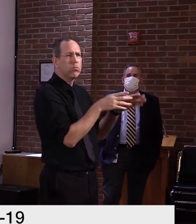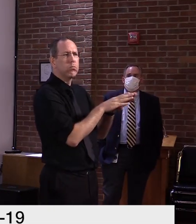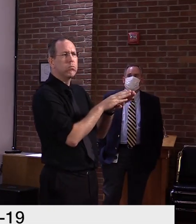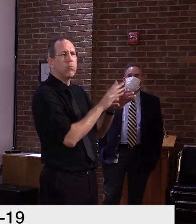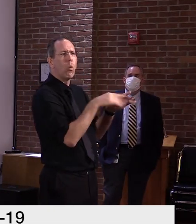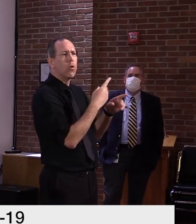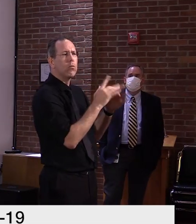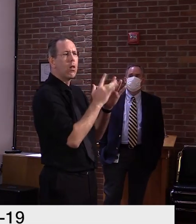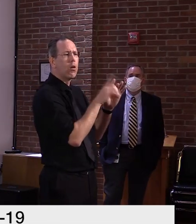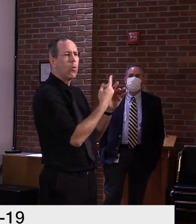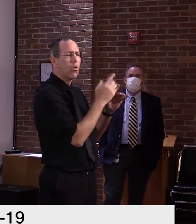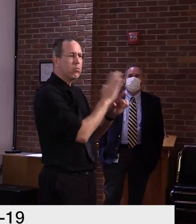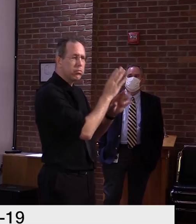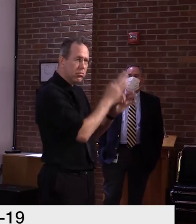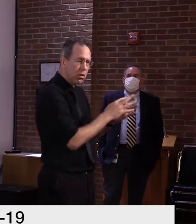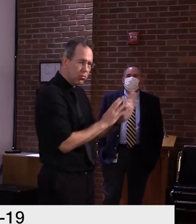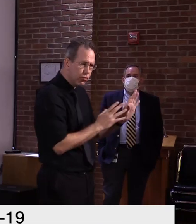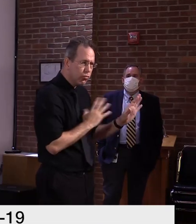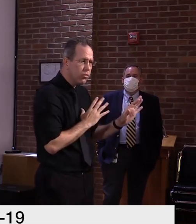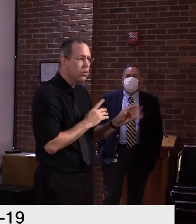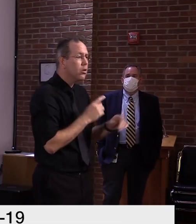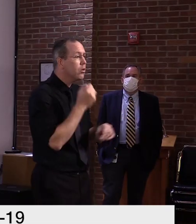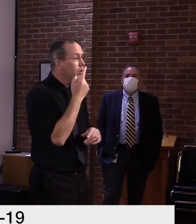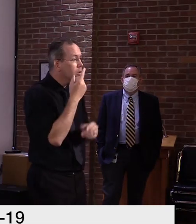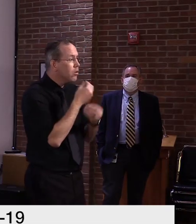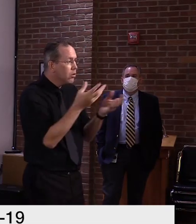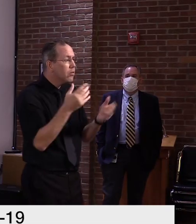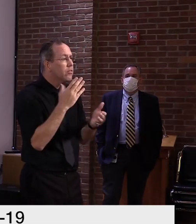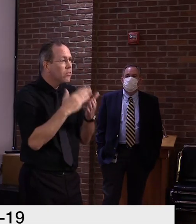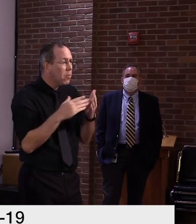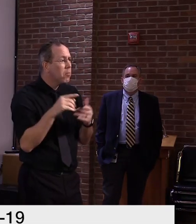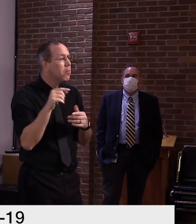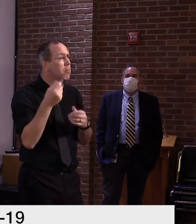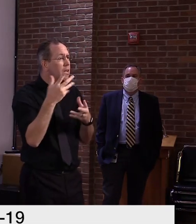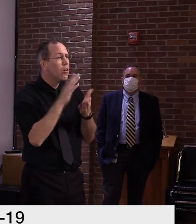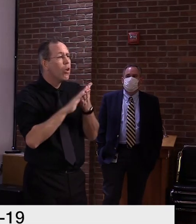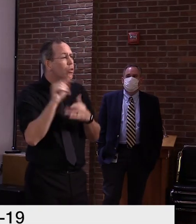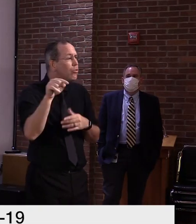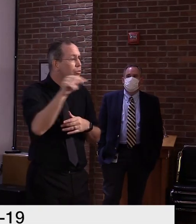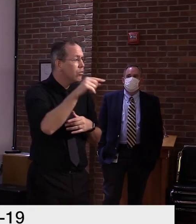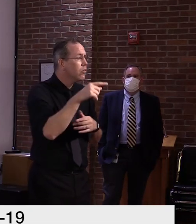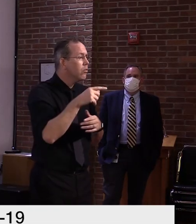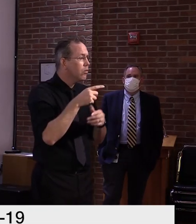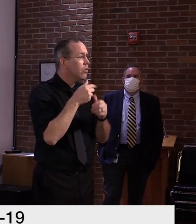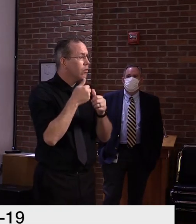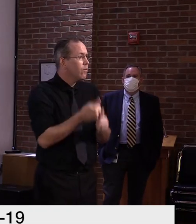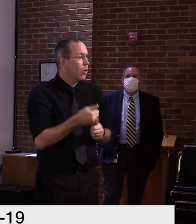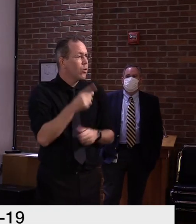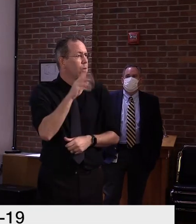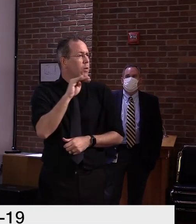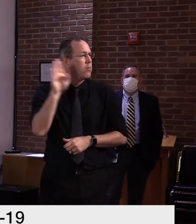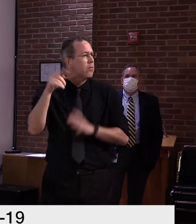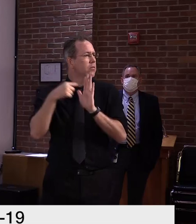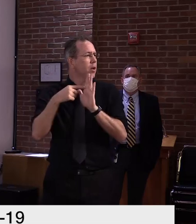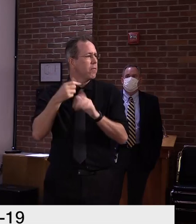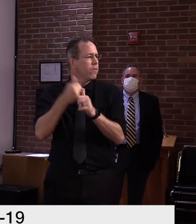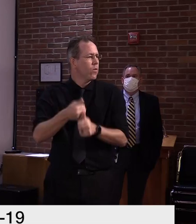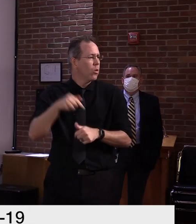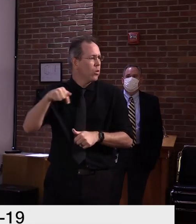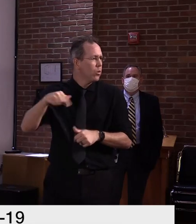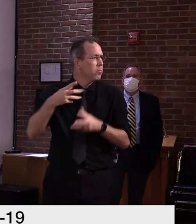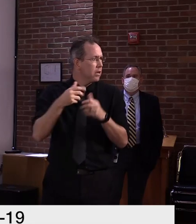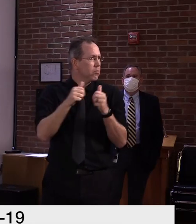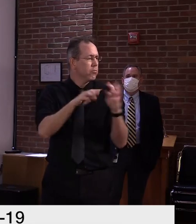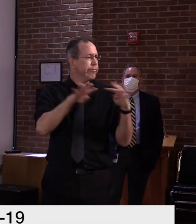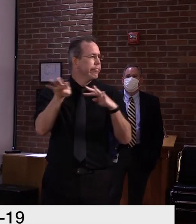abundant, and I will use the word abundant, other colleges and the University of Vermont within the state that have